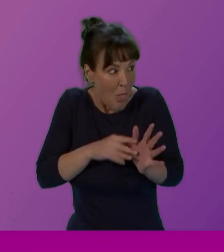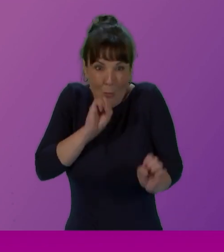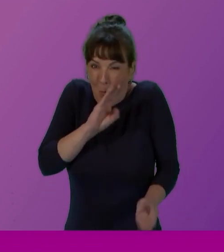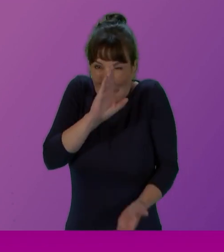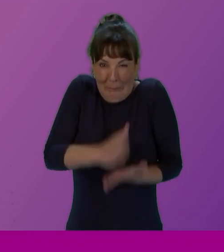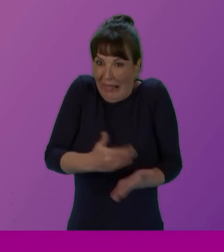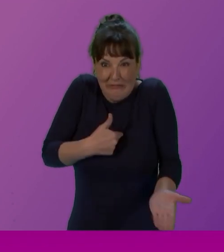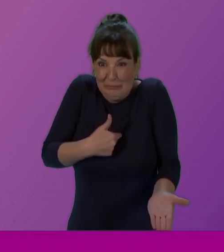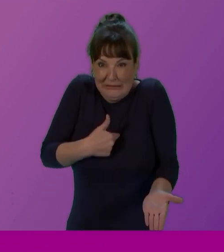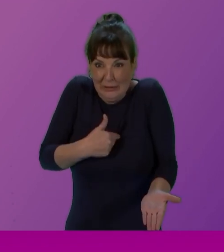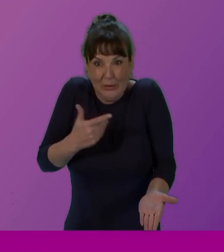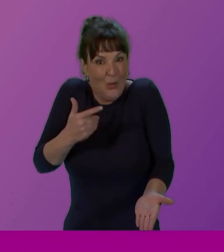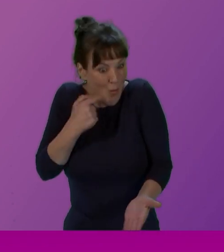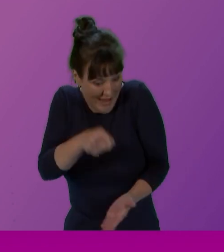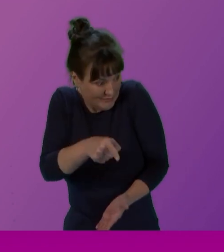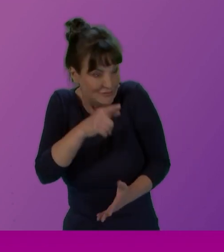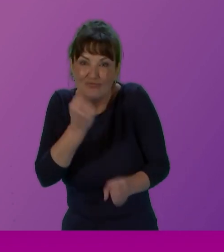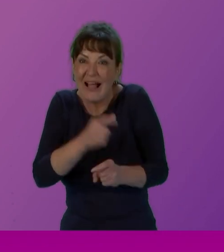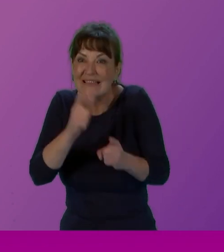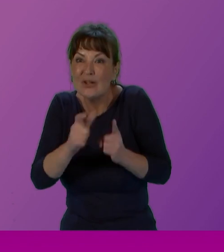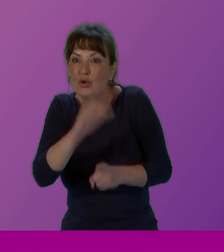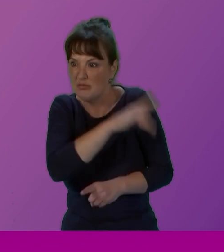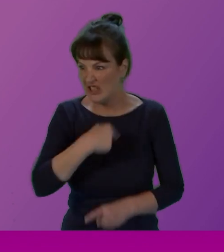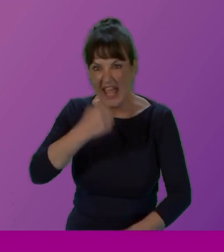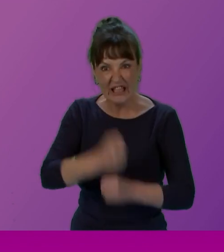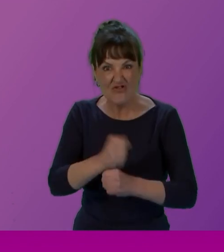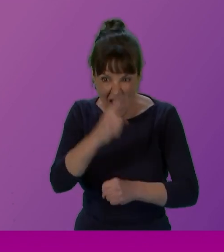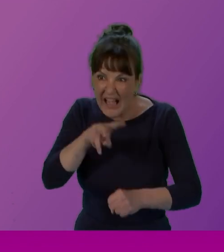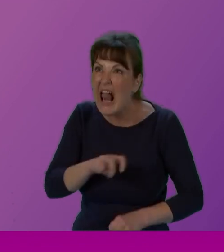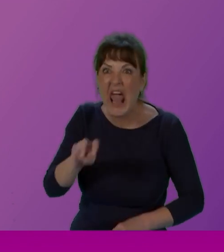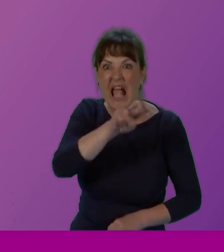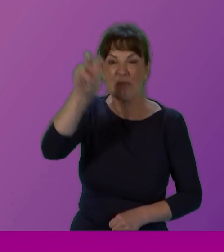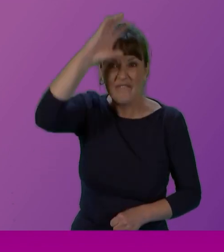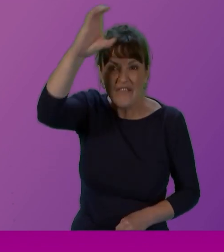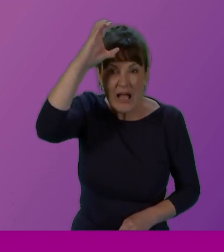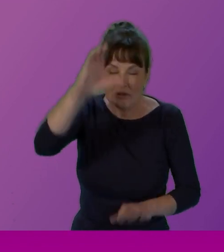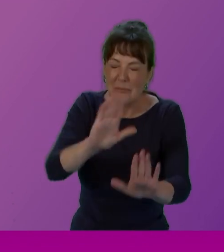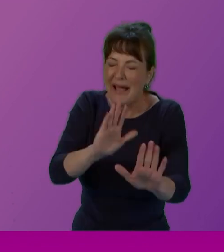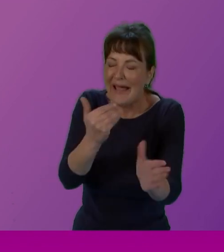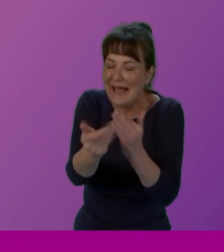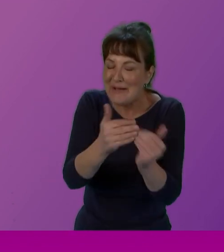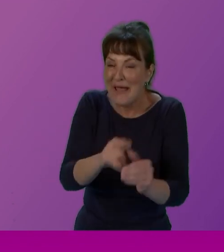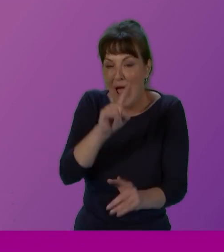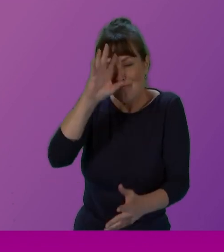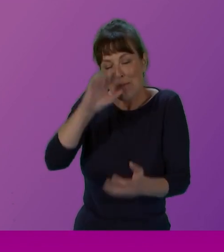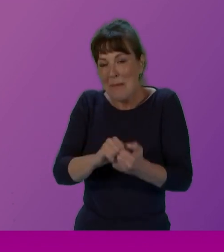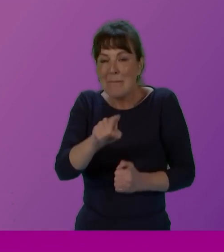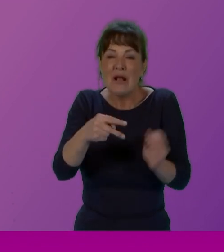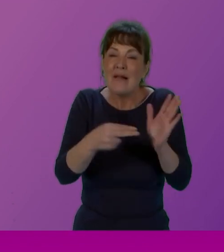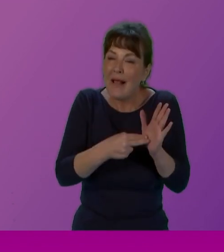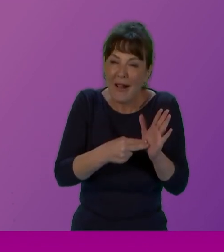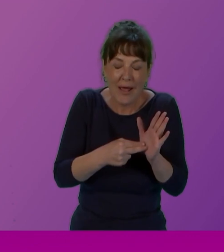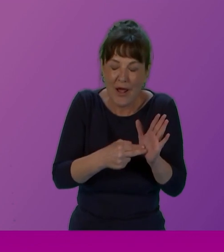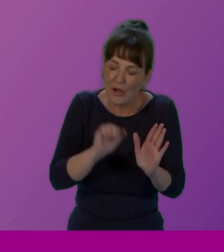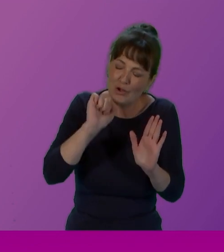where I was when she went home. My gran was on top of a fire engine. But what I remember about that day, Nicola, apart